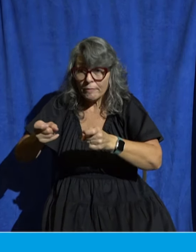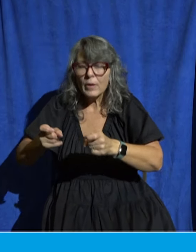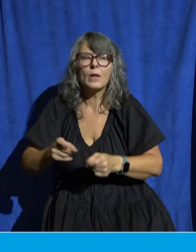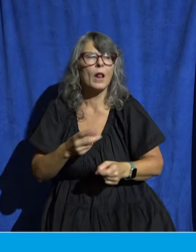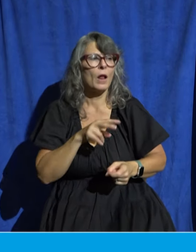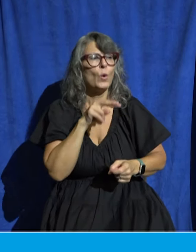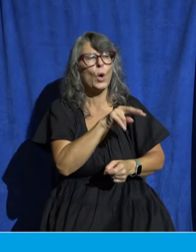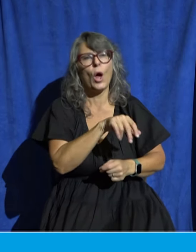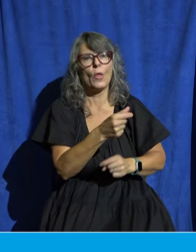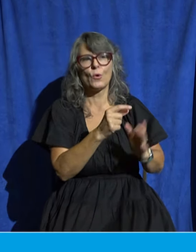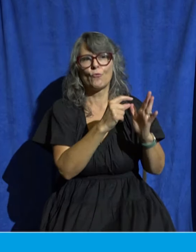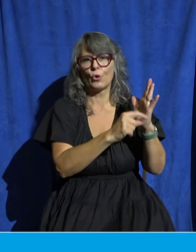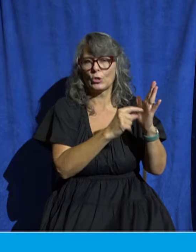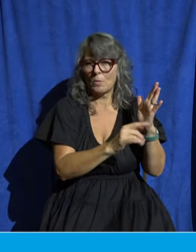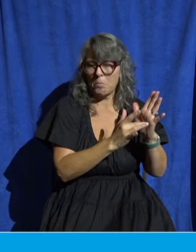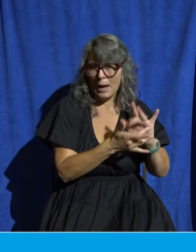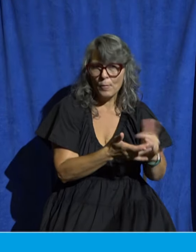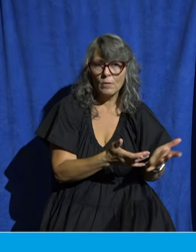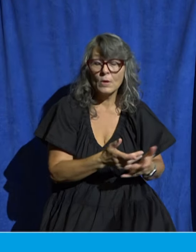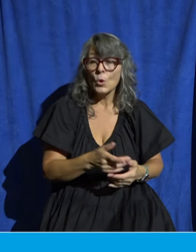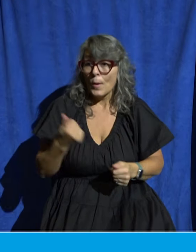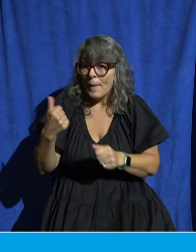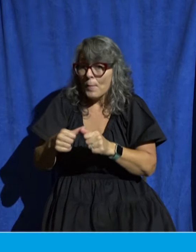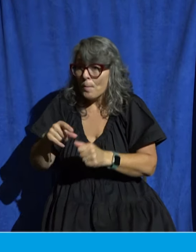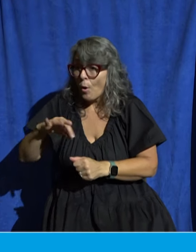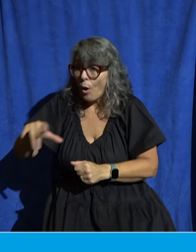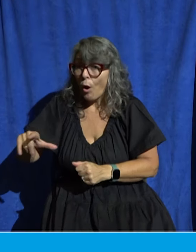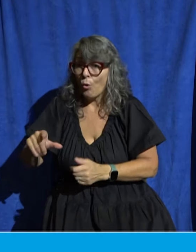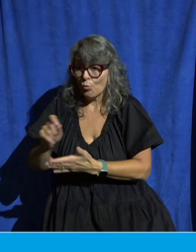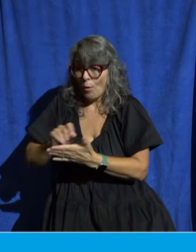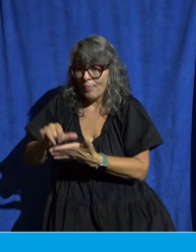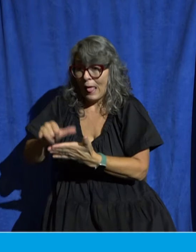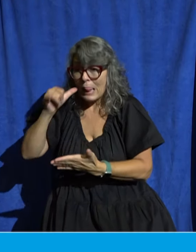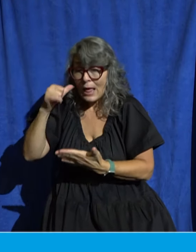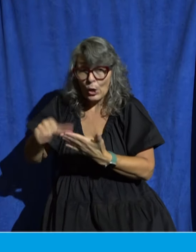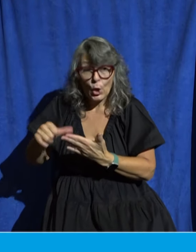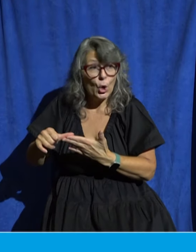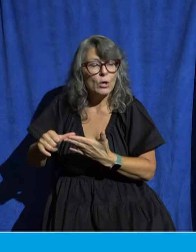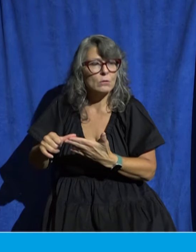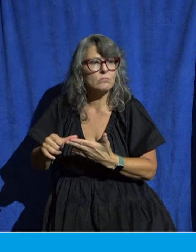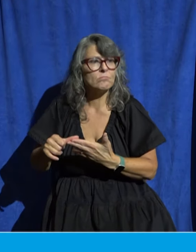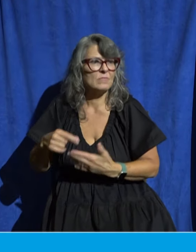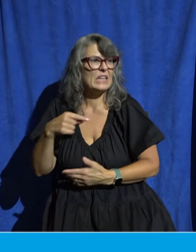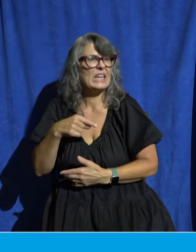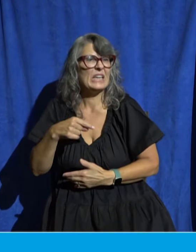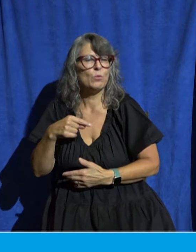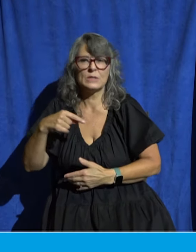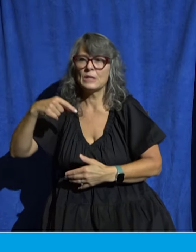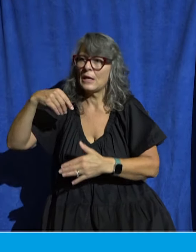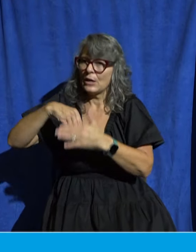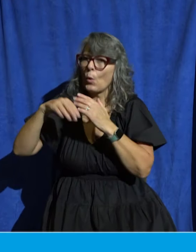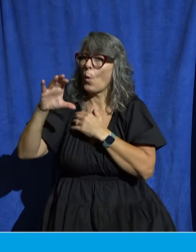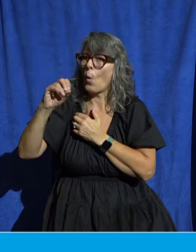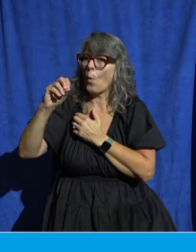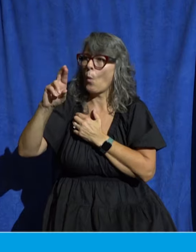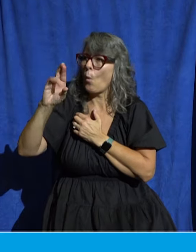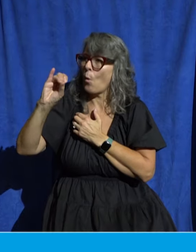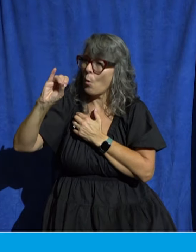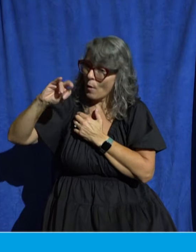mentioned earlier that Paul wrote this letter while he was in Corinth and spiritual gifts were a topic he had to address quite extensively with that